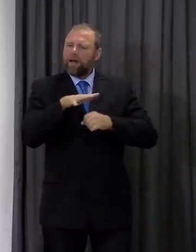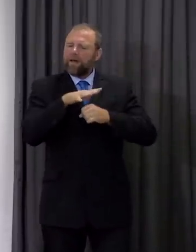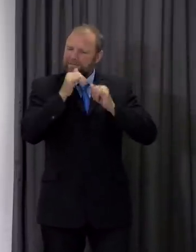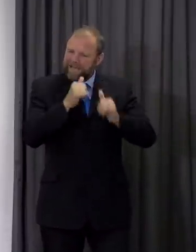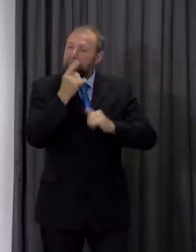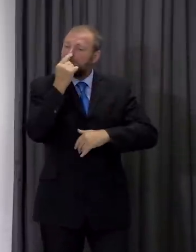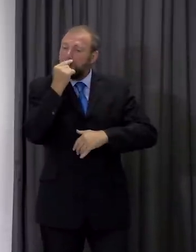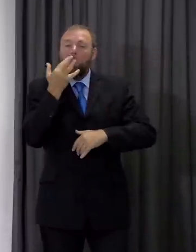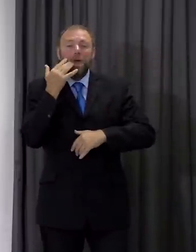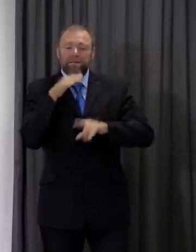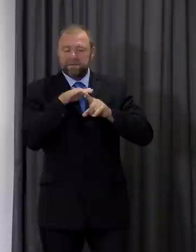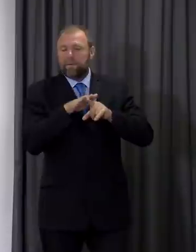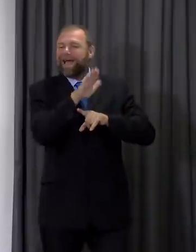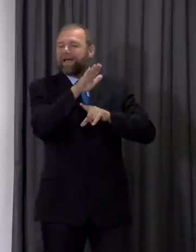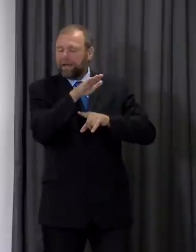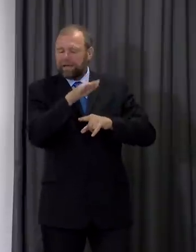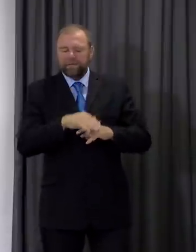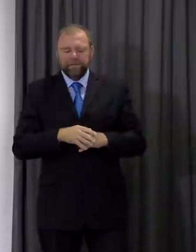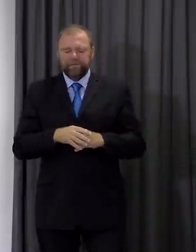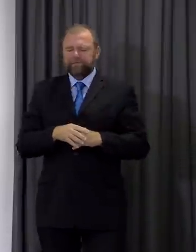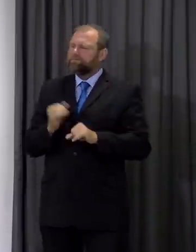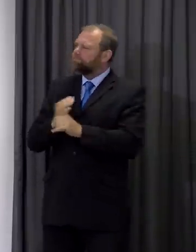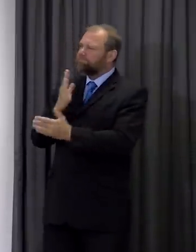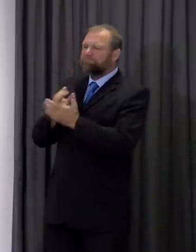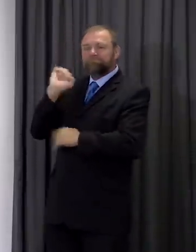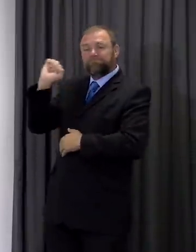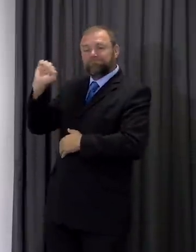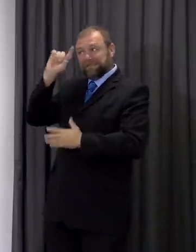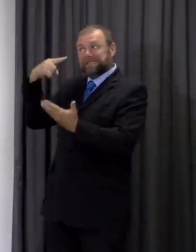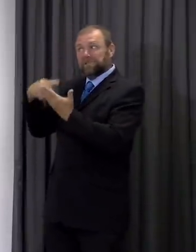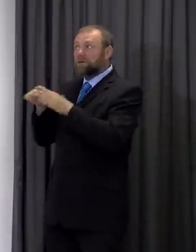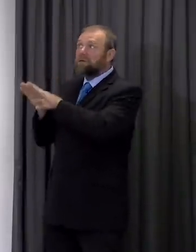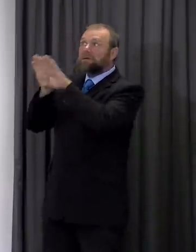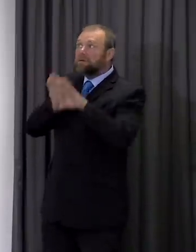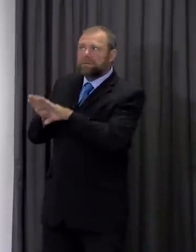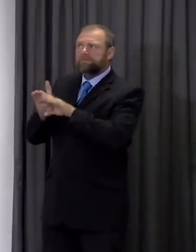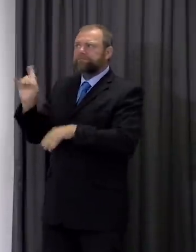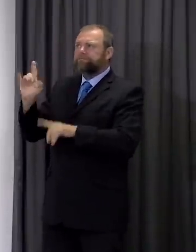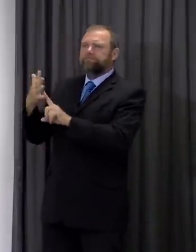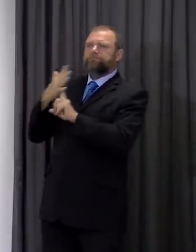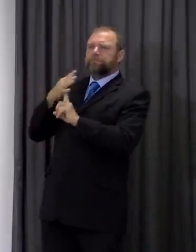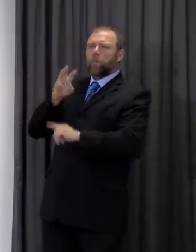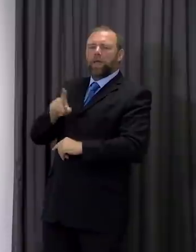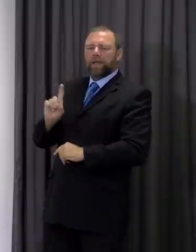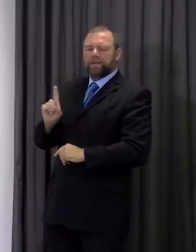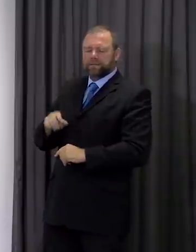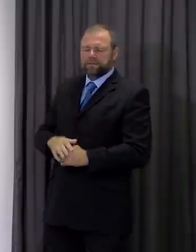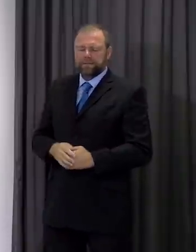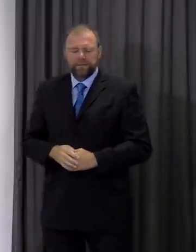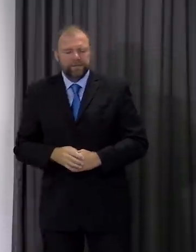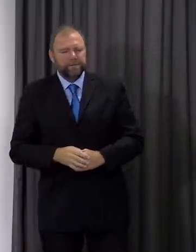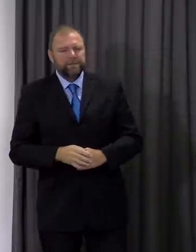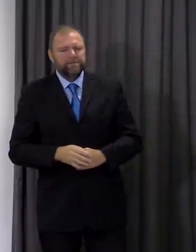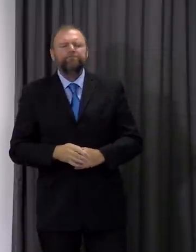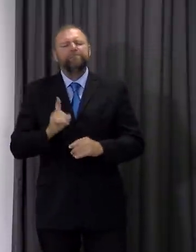and to make sure that unilateral restrictions are not placed on Wales again. But we have to see an urgent and sustainable solution